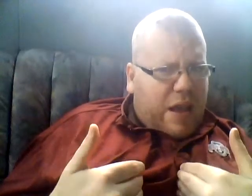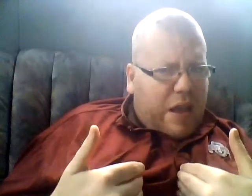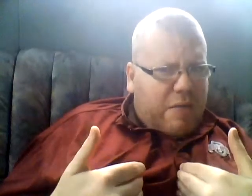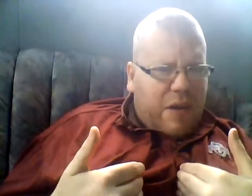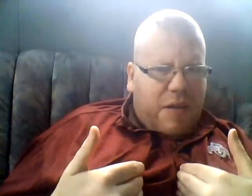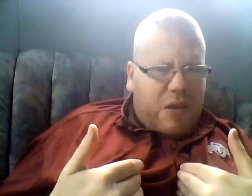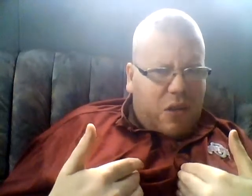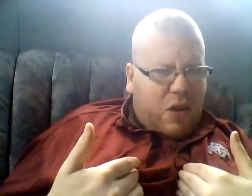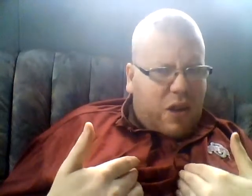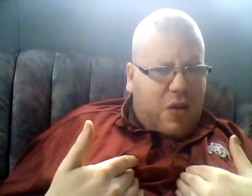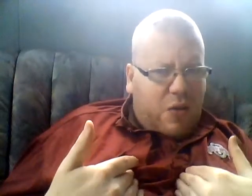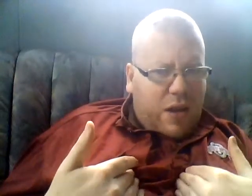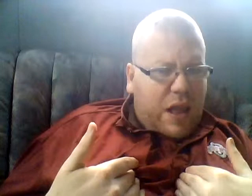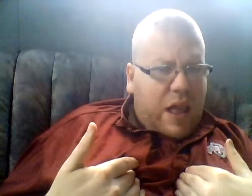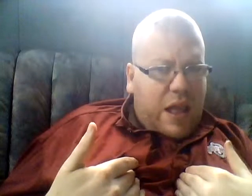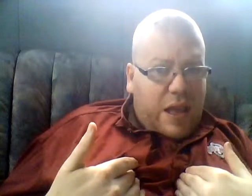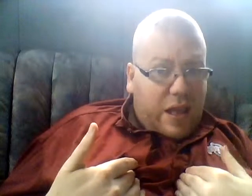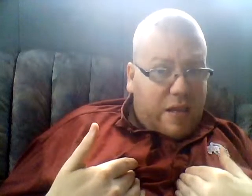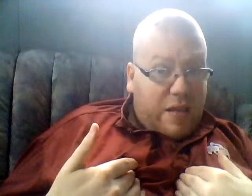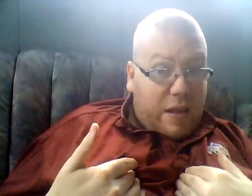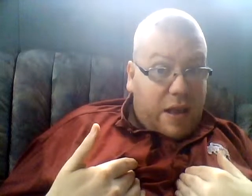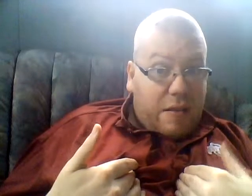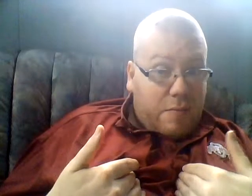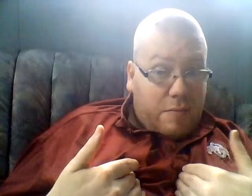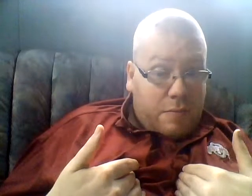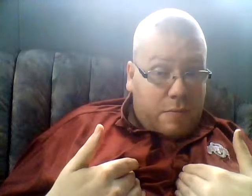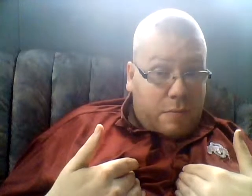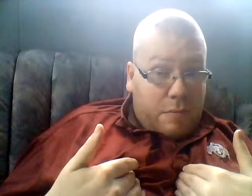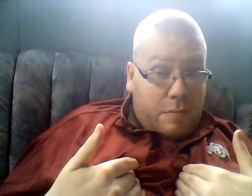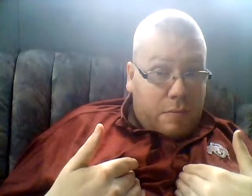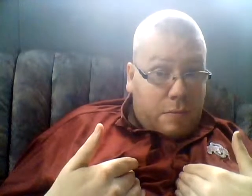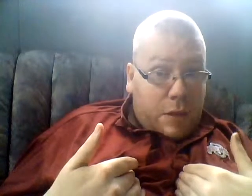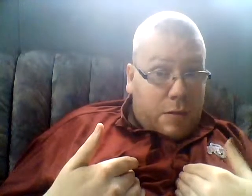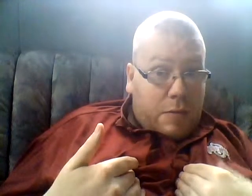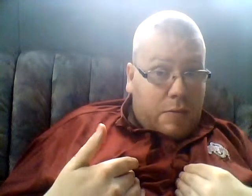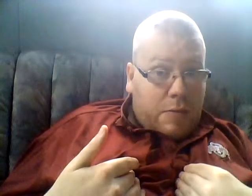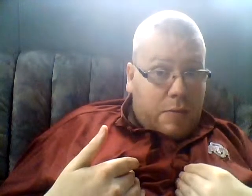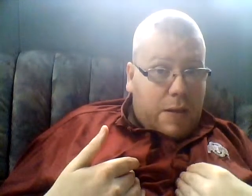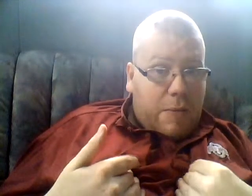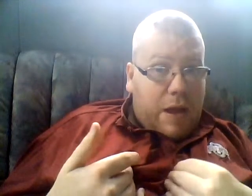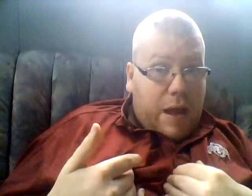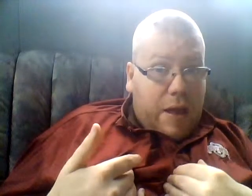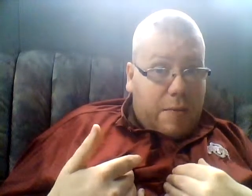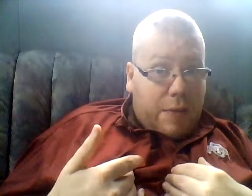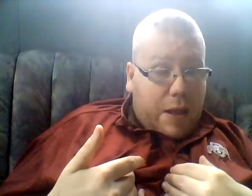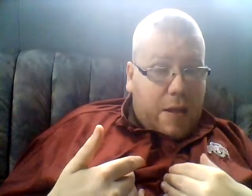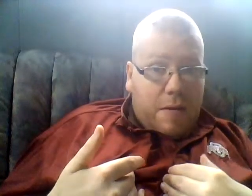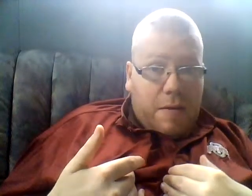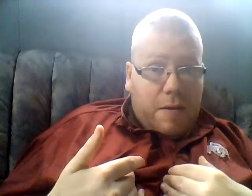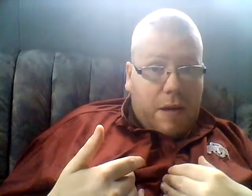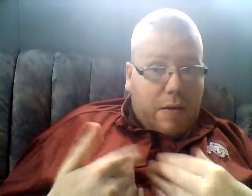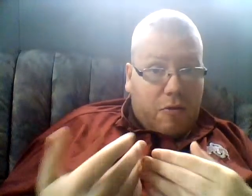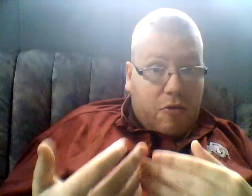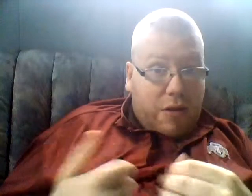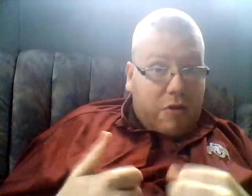Look, I don't want any kid to get picked up by a stranger